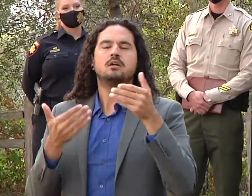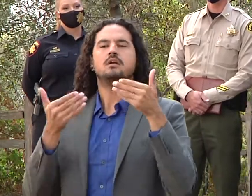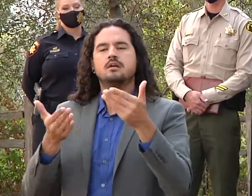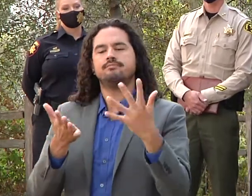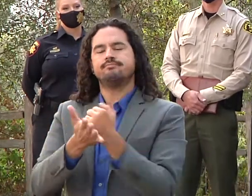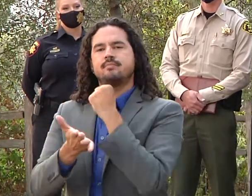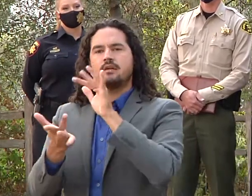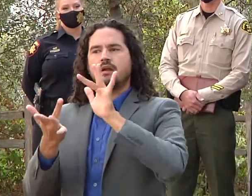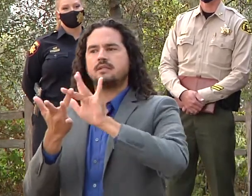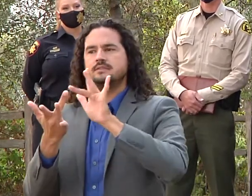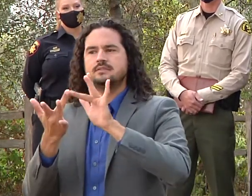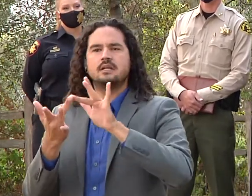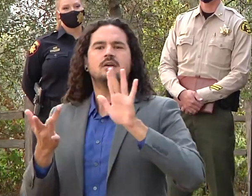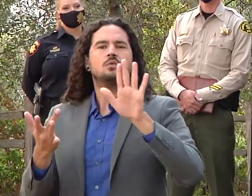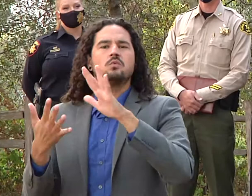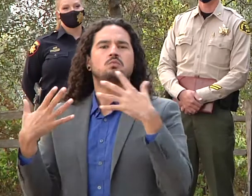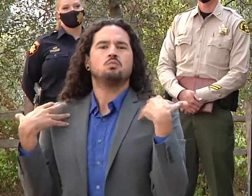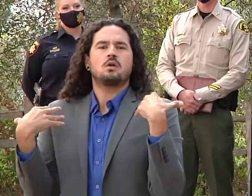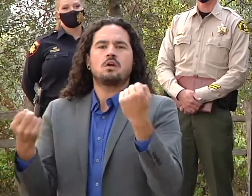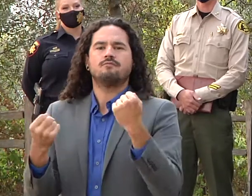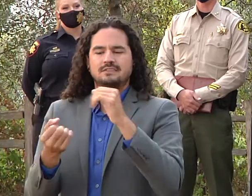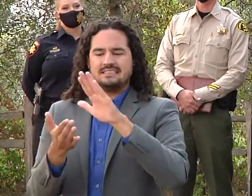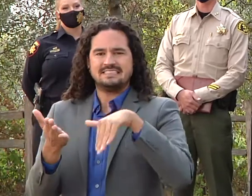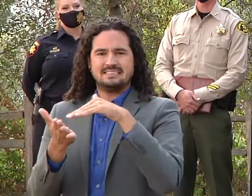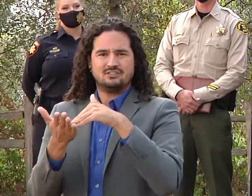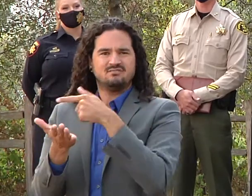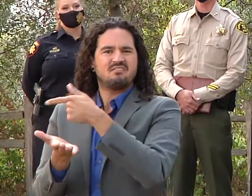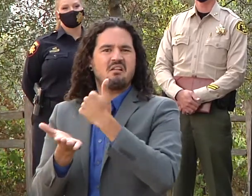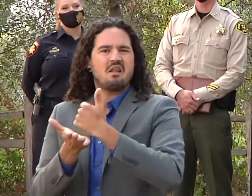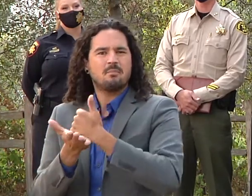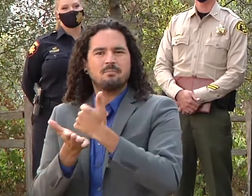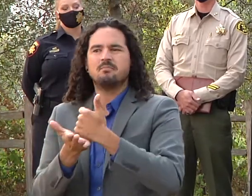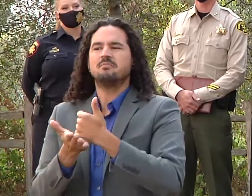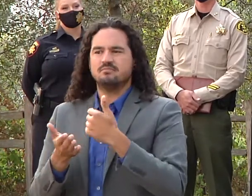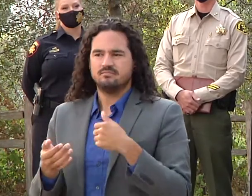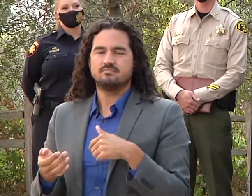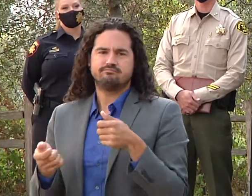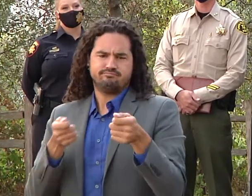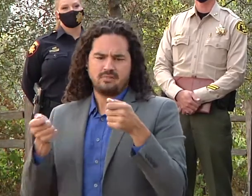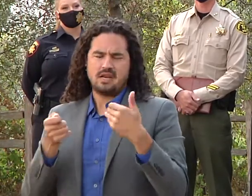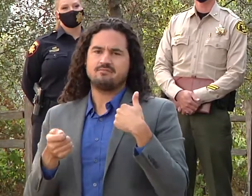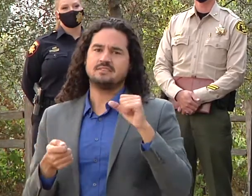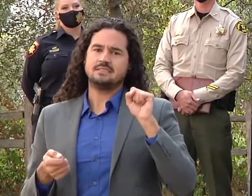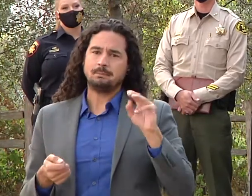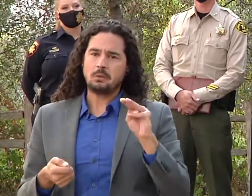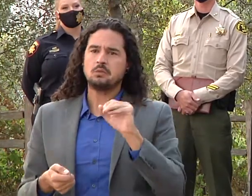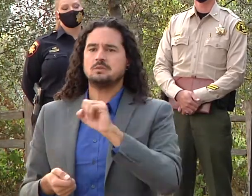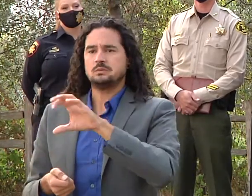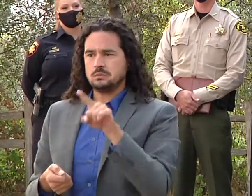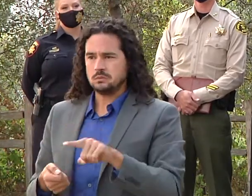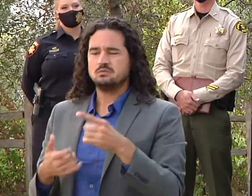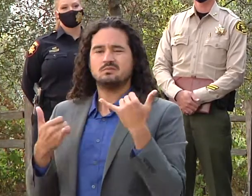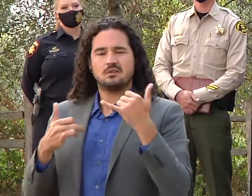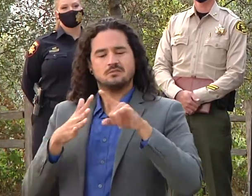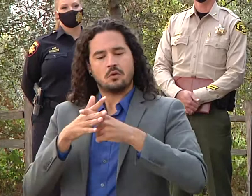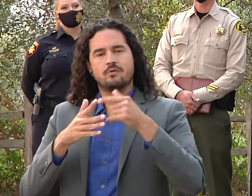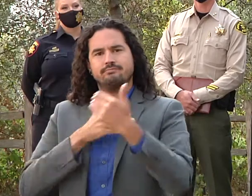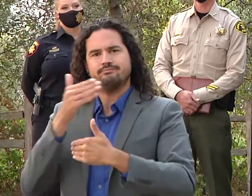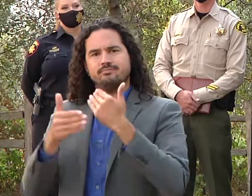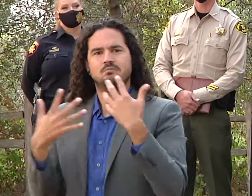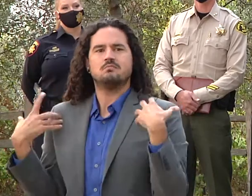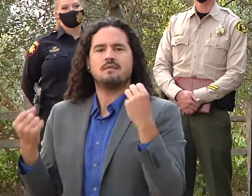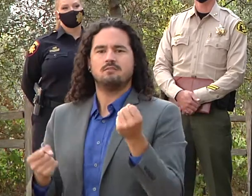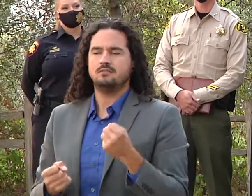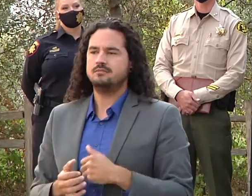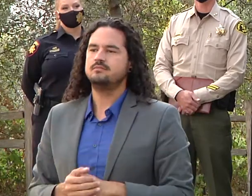to start that process so with that you know we we appreciate your patience and just bear